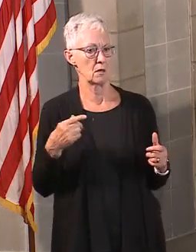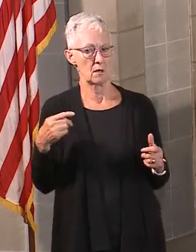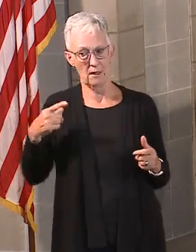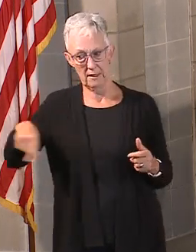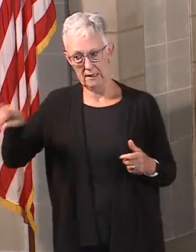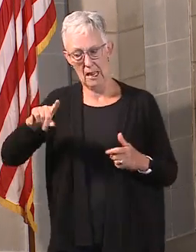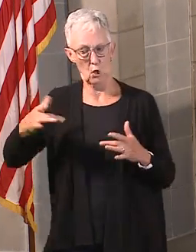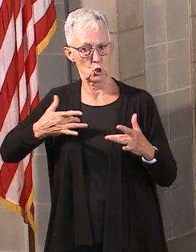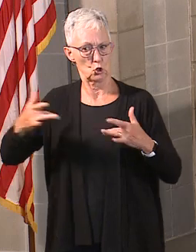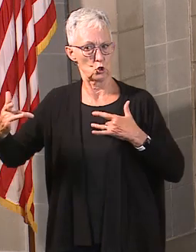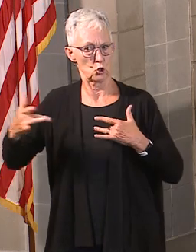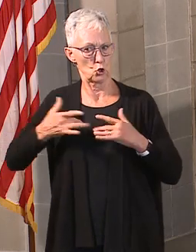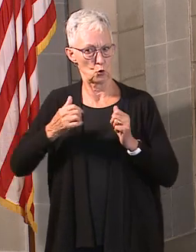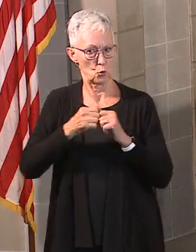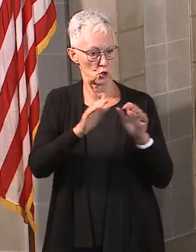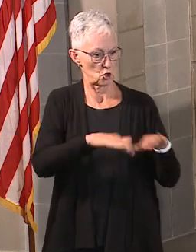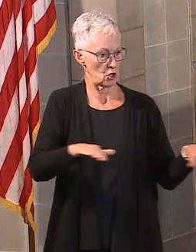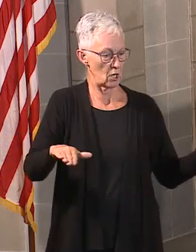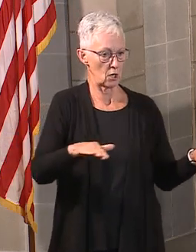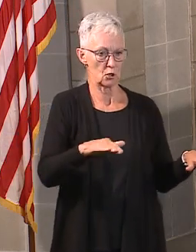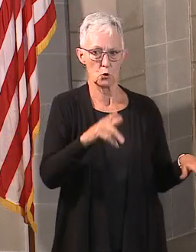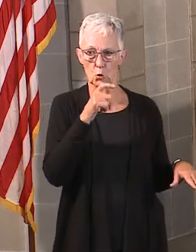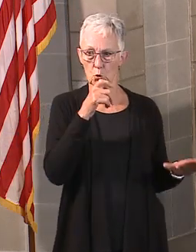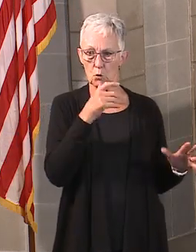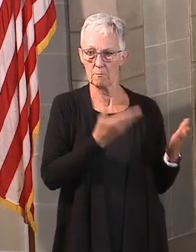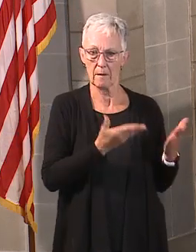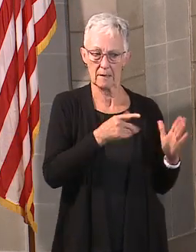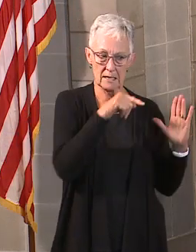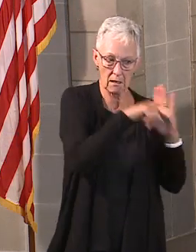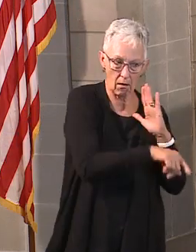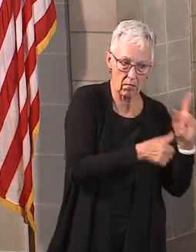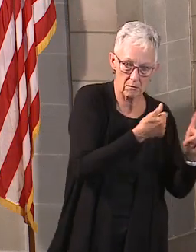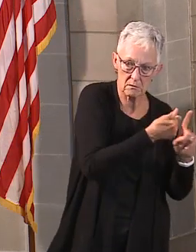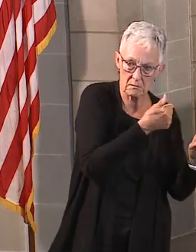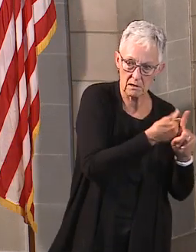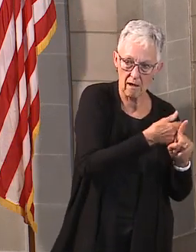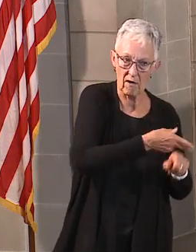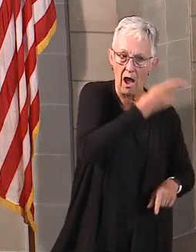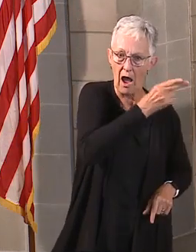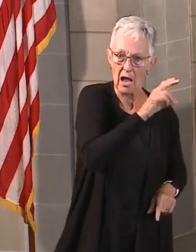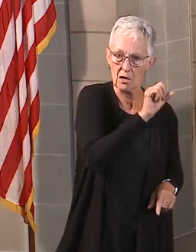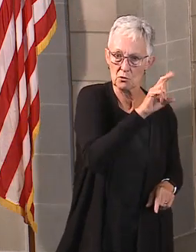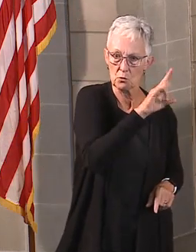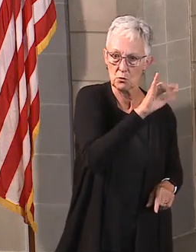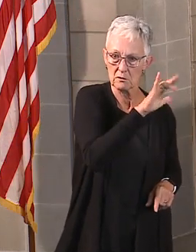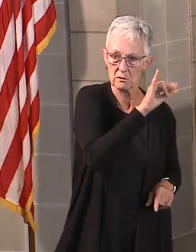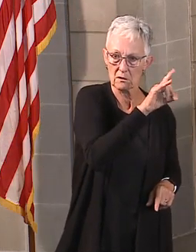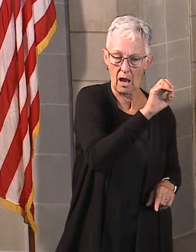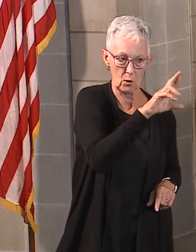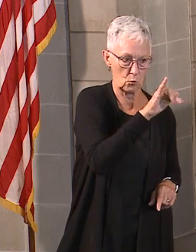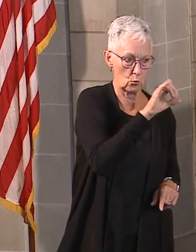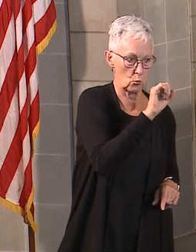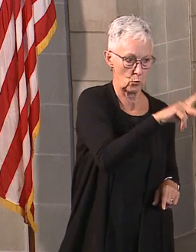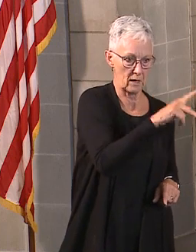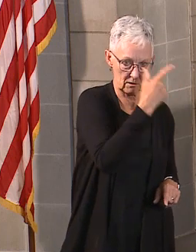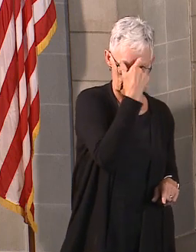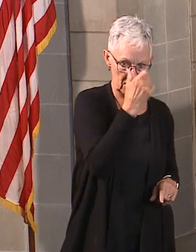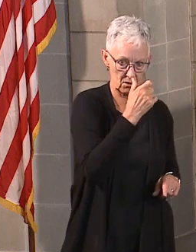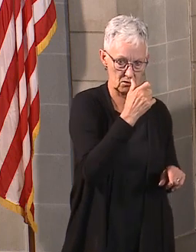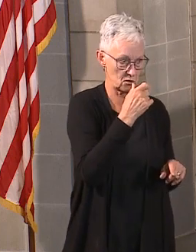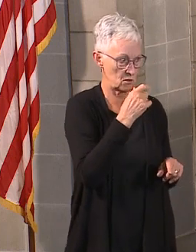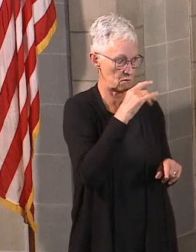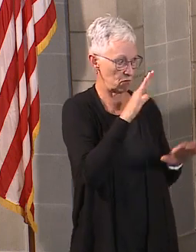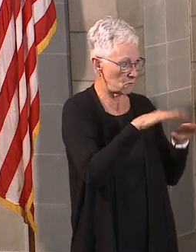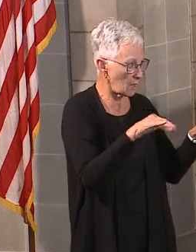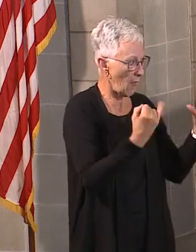maybe being suicide risks. You know, there's a lot of things that are in balance right now, and it's important that we have all those conversations kind of collectively and